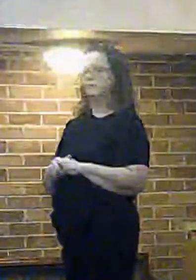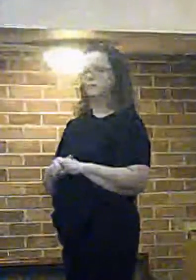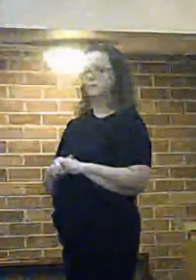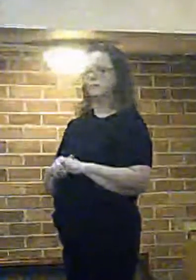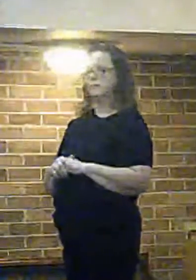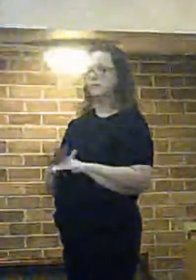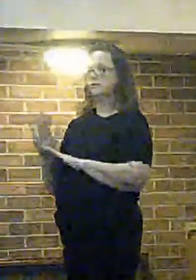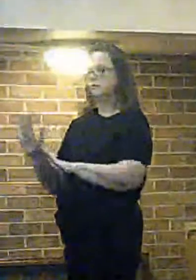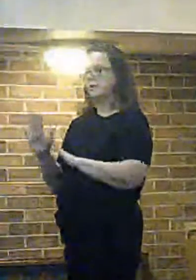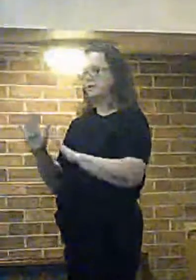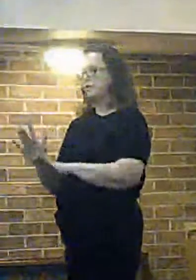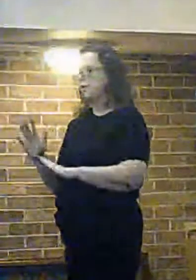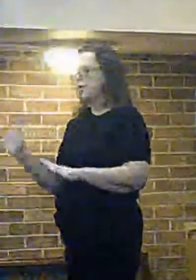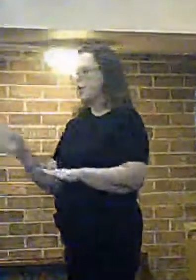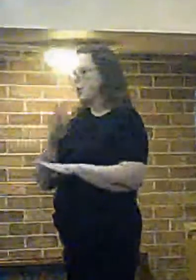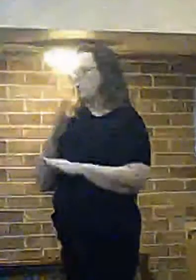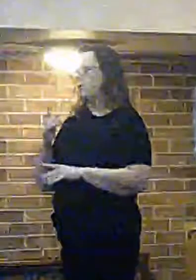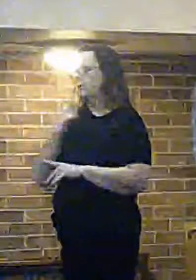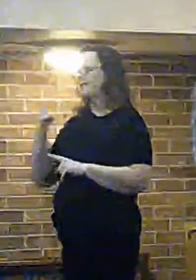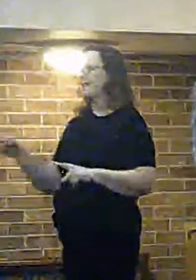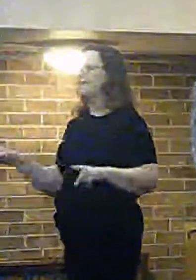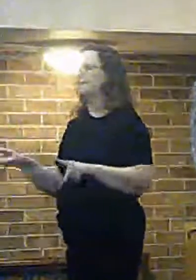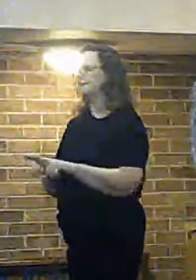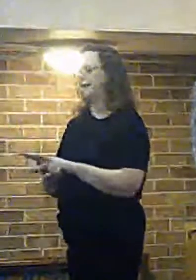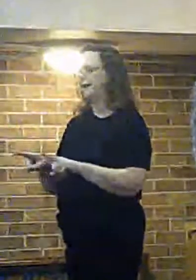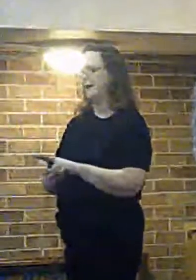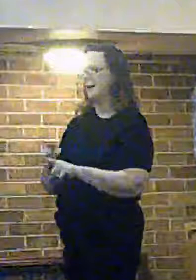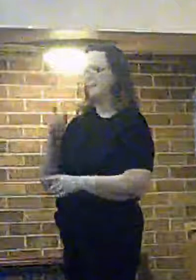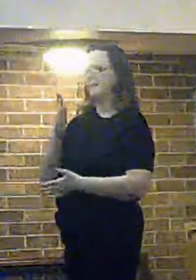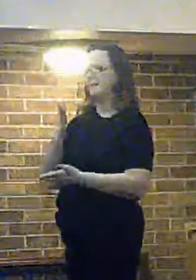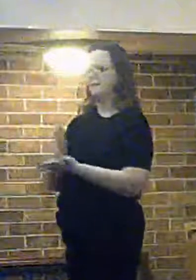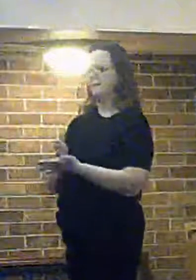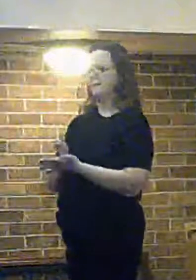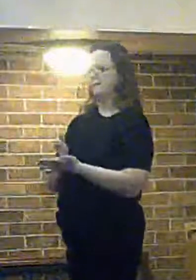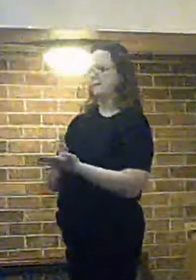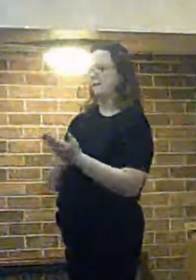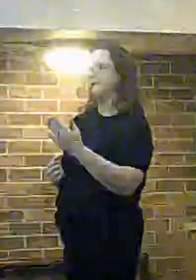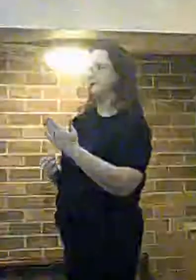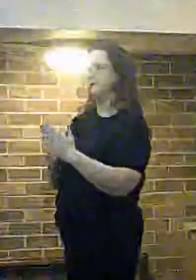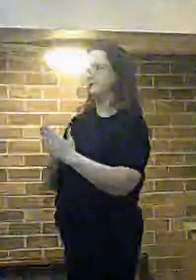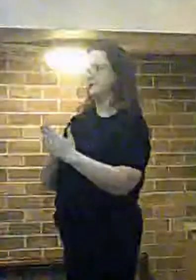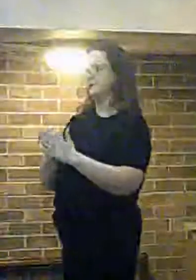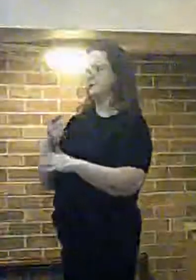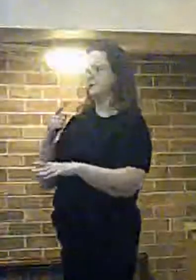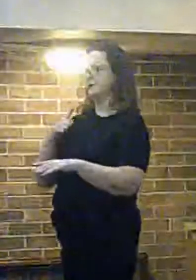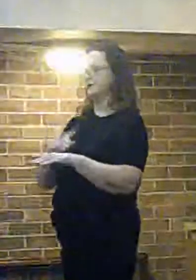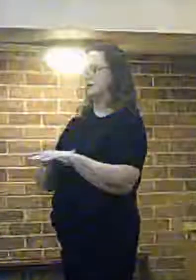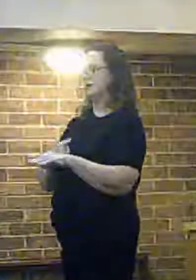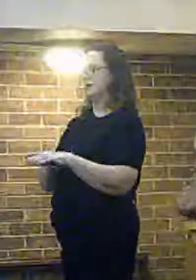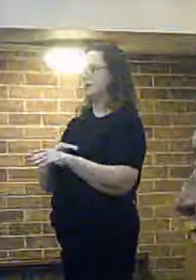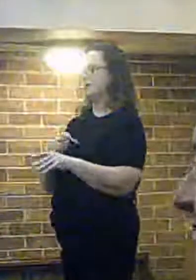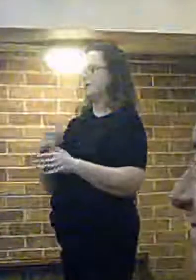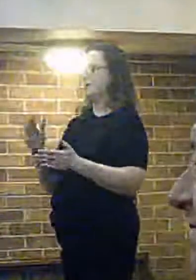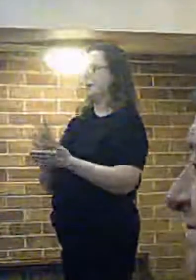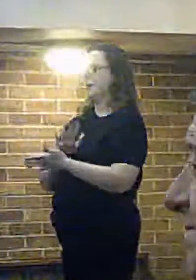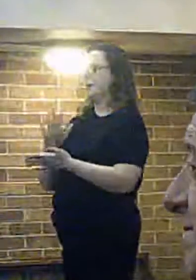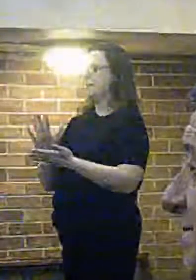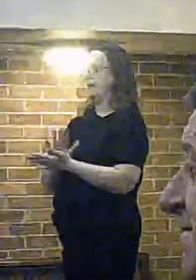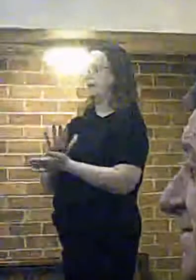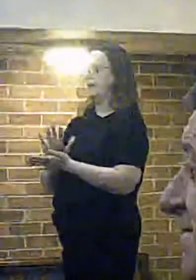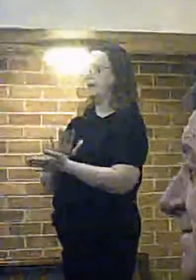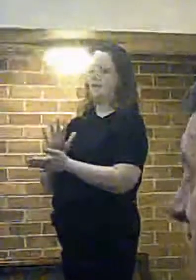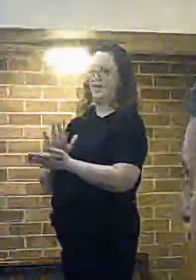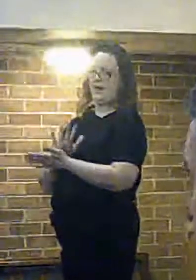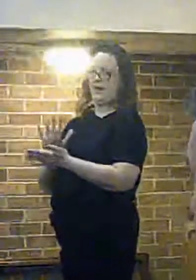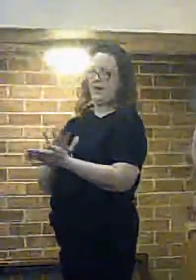the same thing. The fact is, the fact is, until such time, I would happily pursue, I